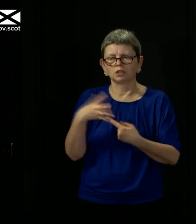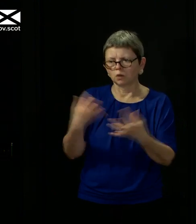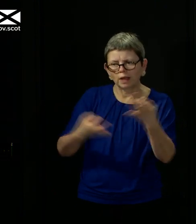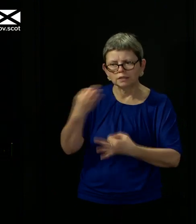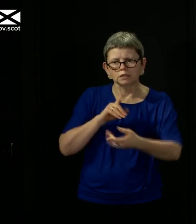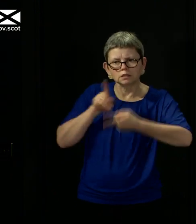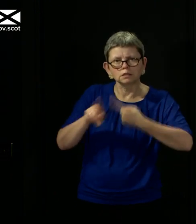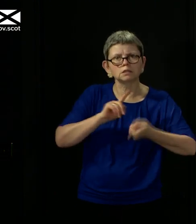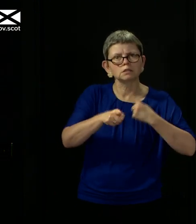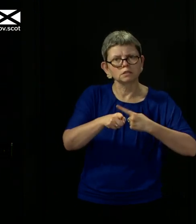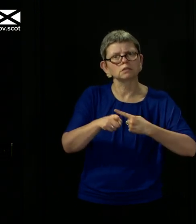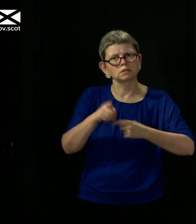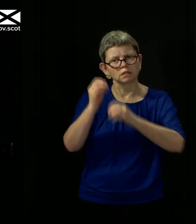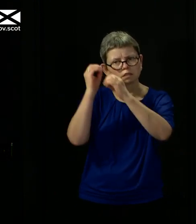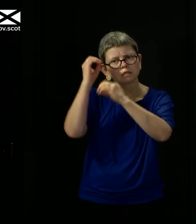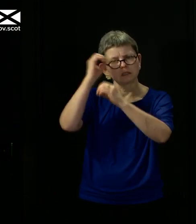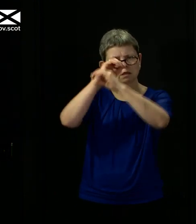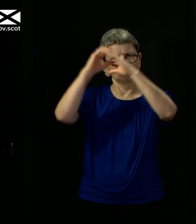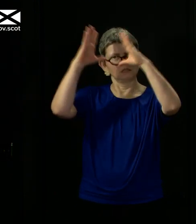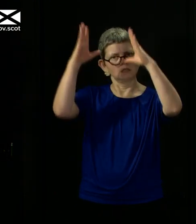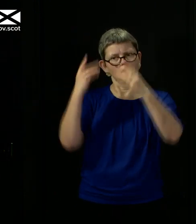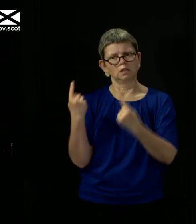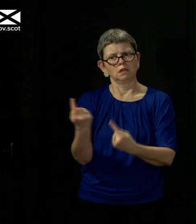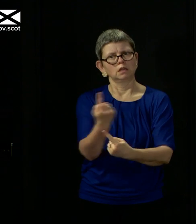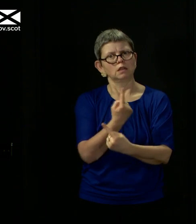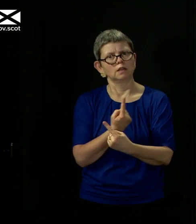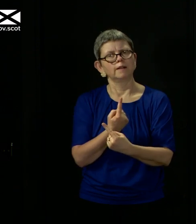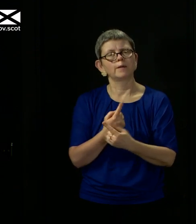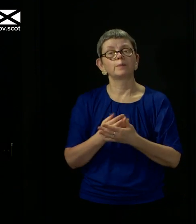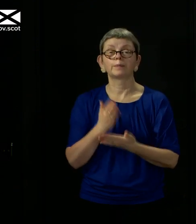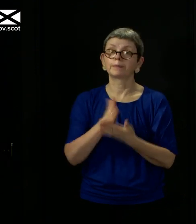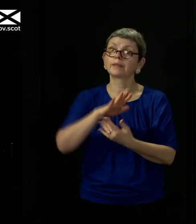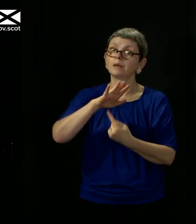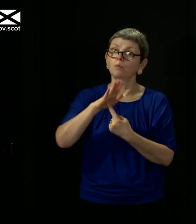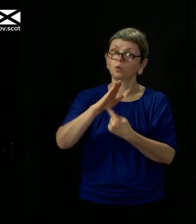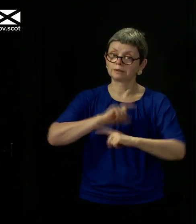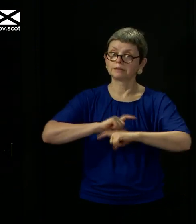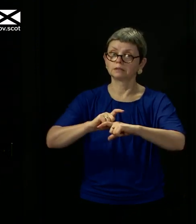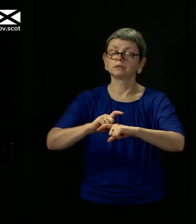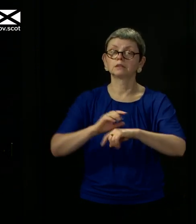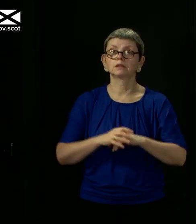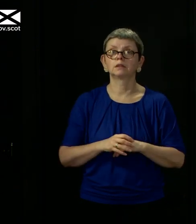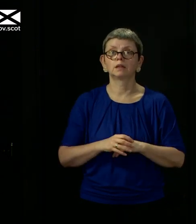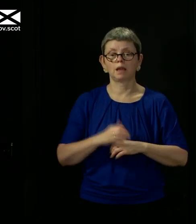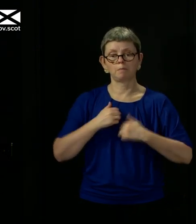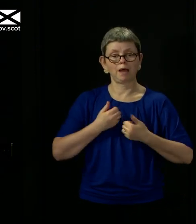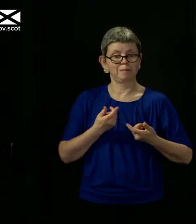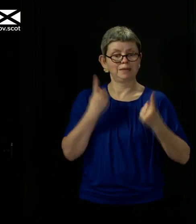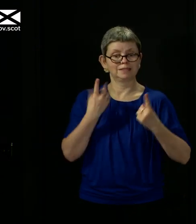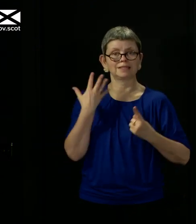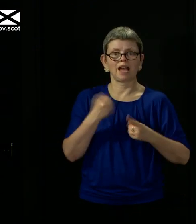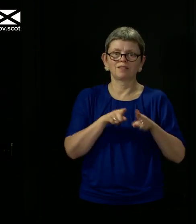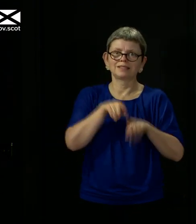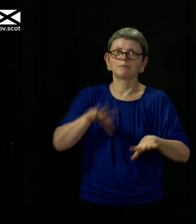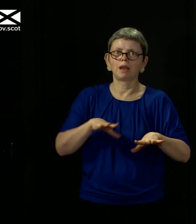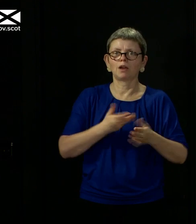deepen their own understanding of some of the challenges that we're facing. So I think it's important that that happens. My ministers will be having similar conversations with